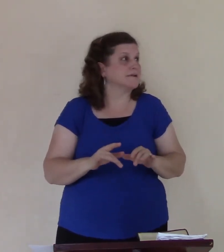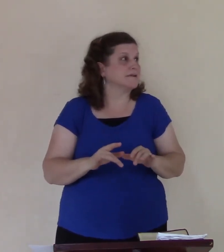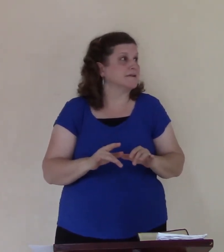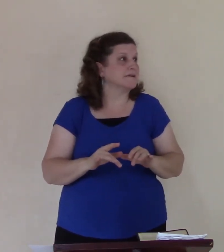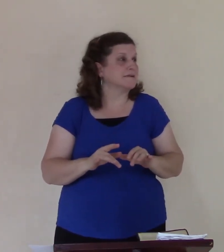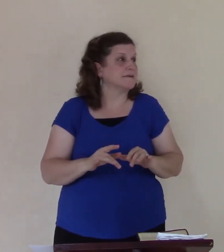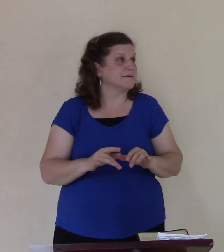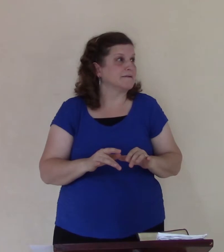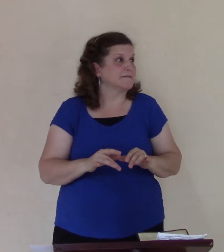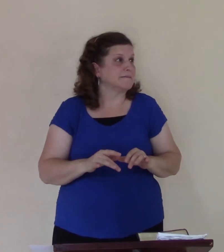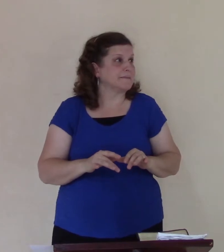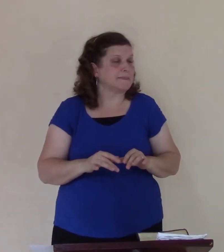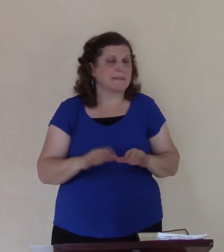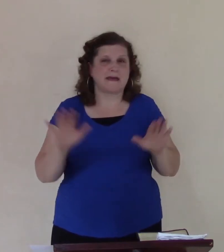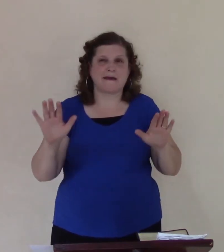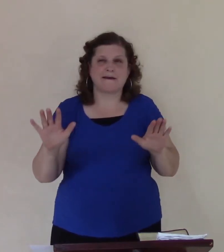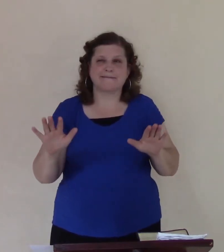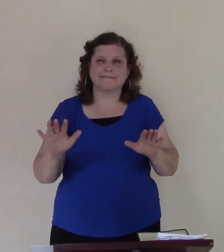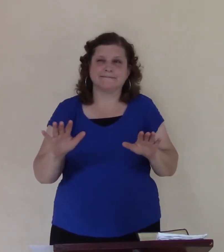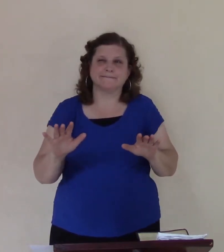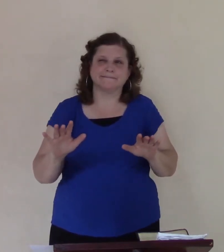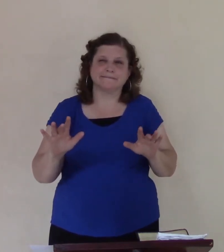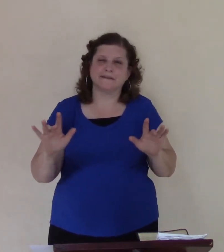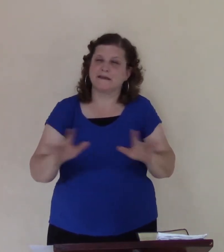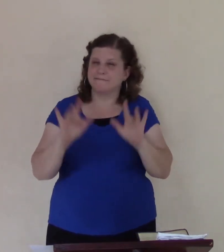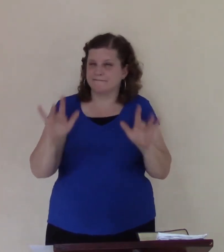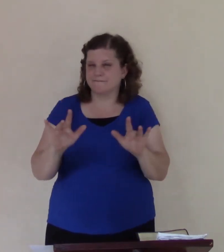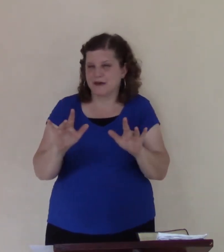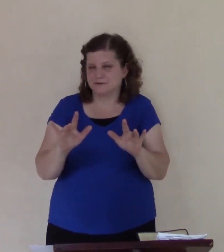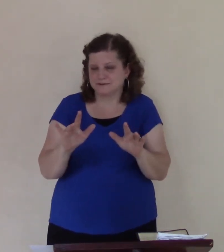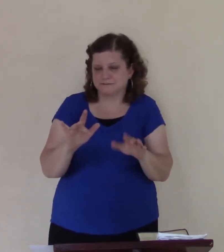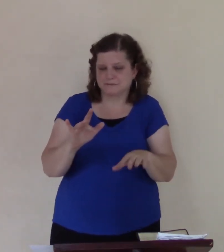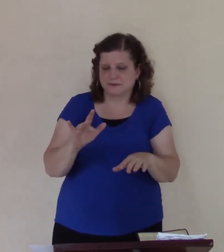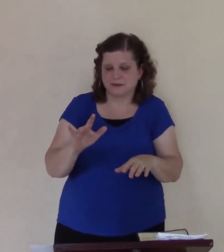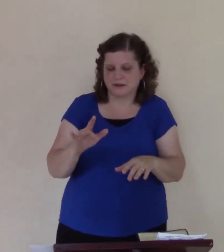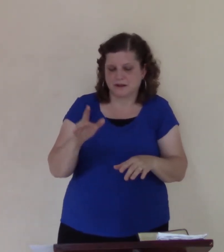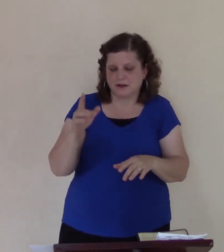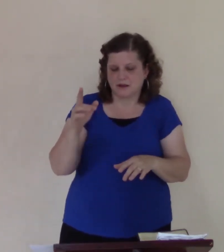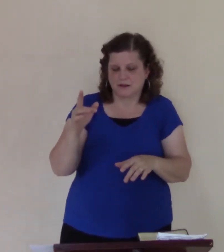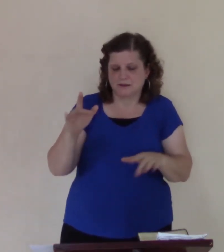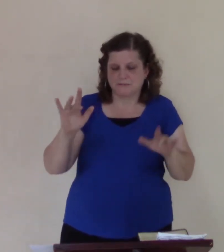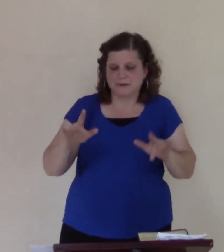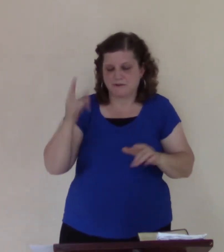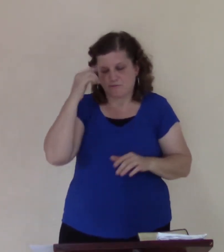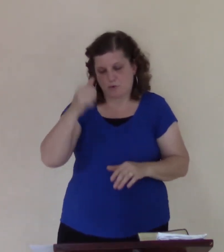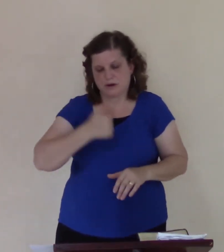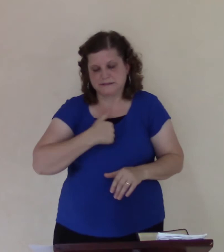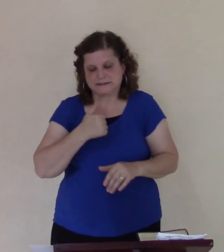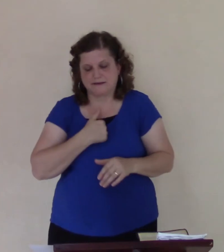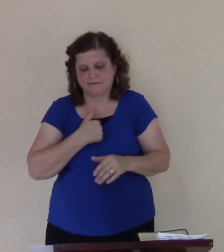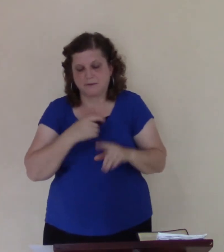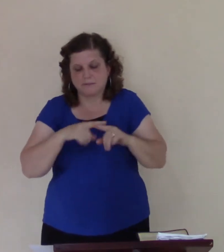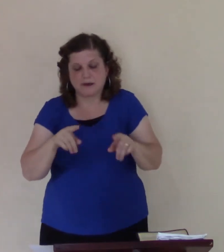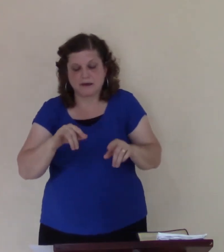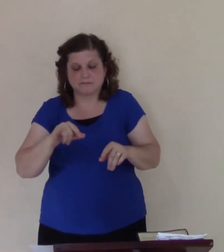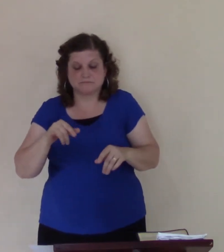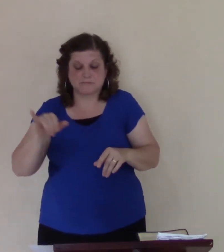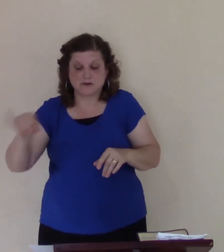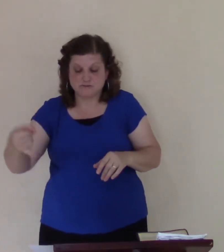God has been merciful to the people of Nineveh. He has forgiven them. But Jonah is still upset. Jonah is still